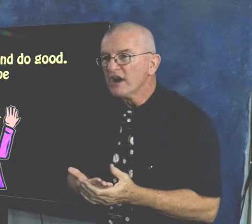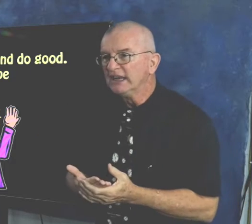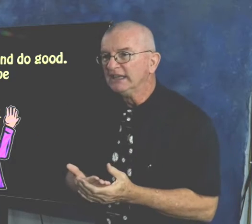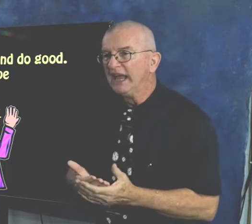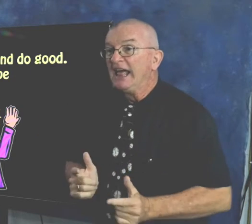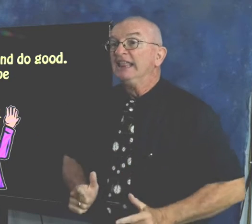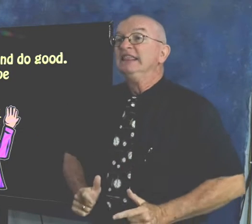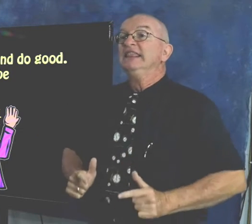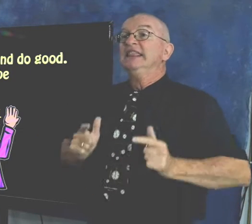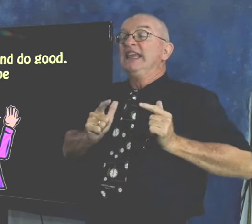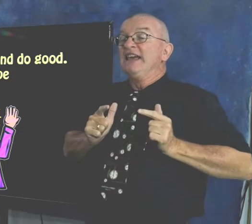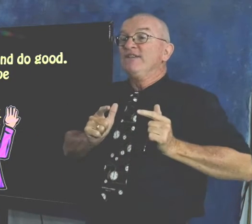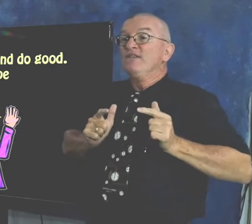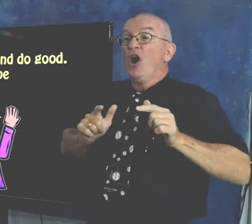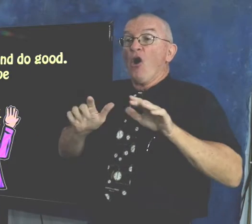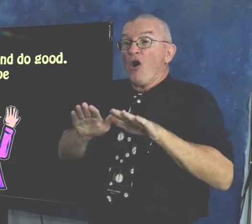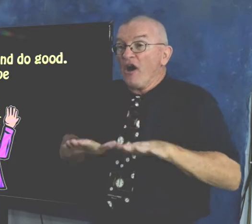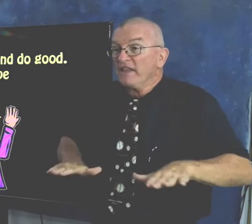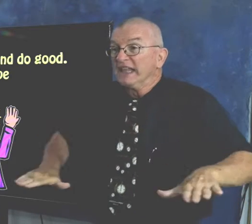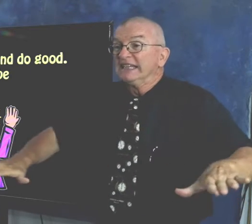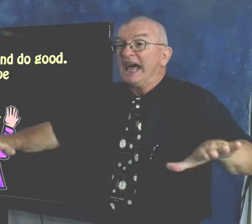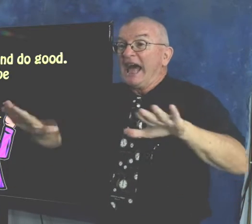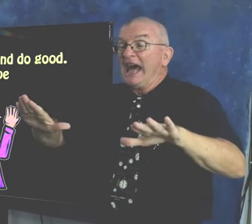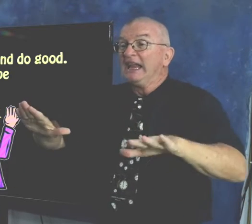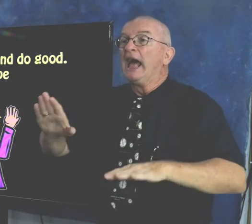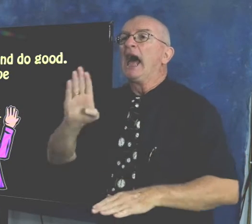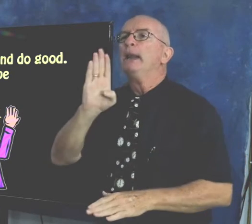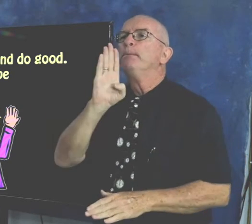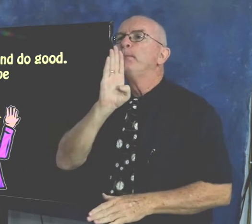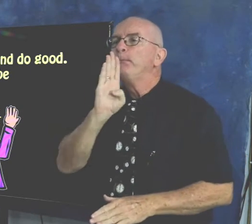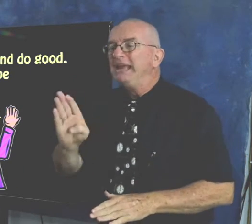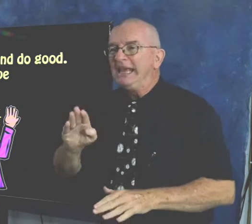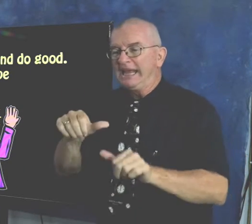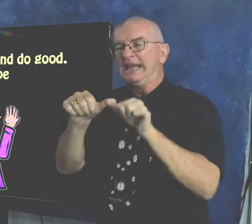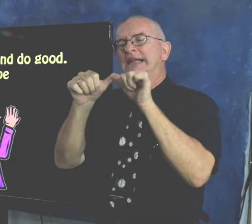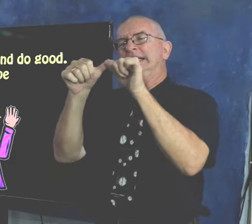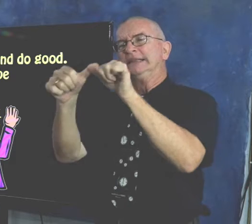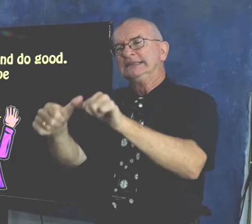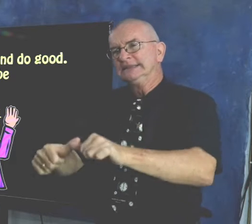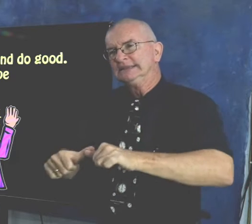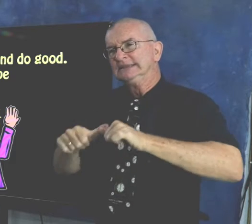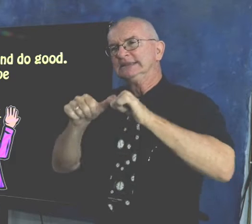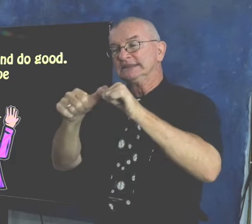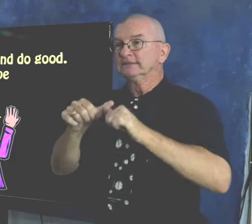good. Live on your land and be dependable.